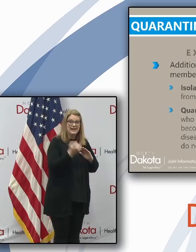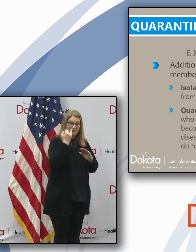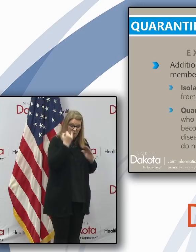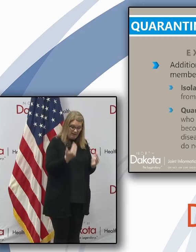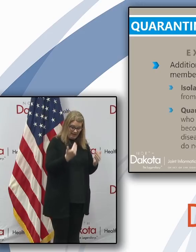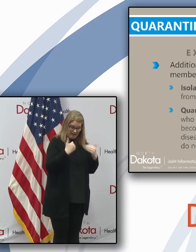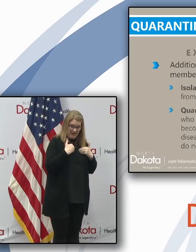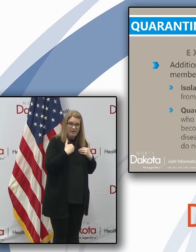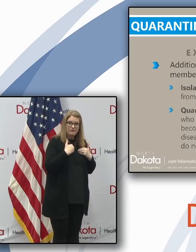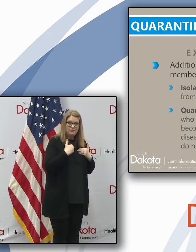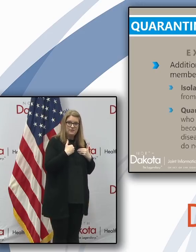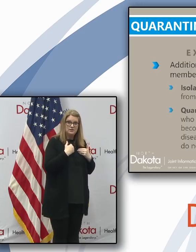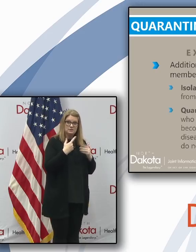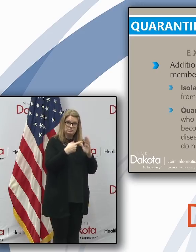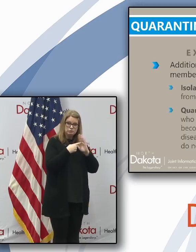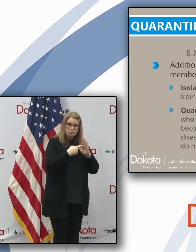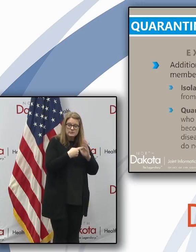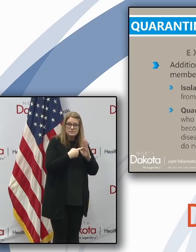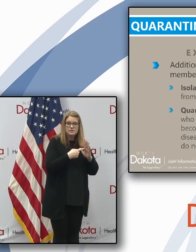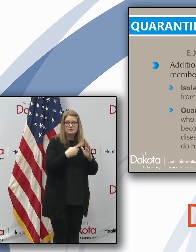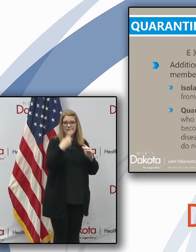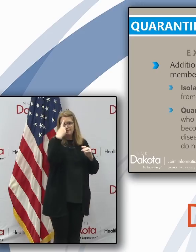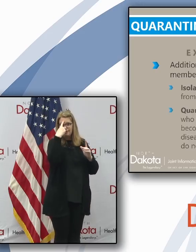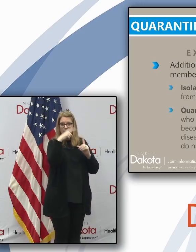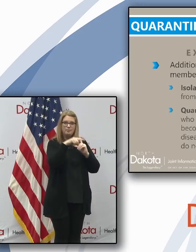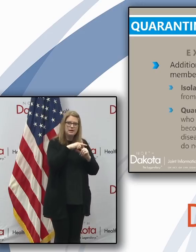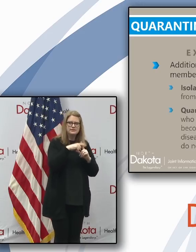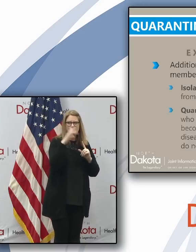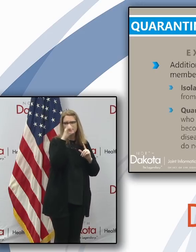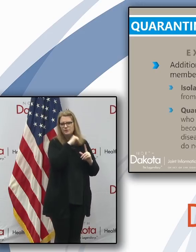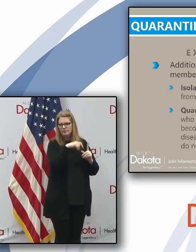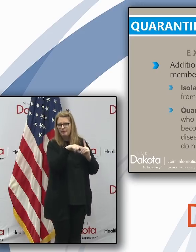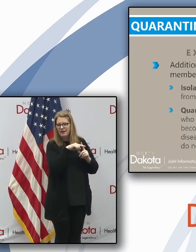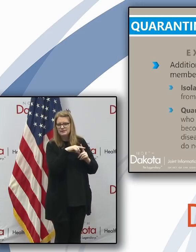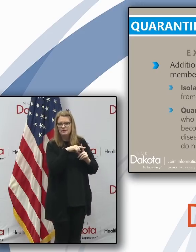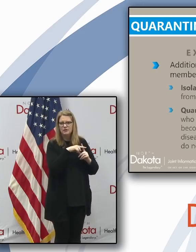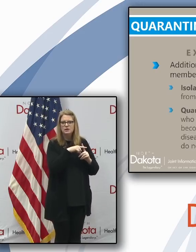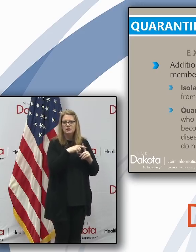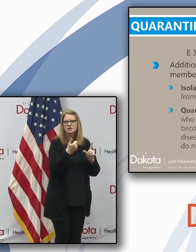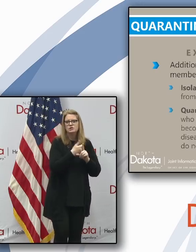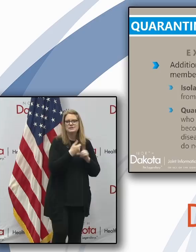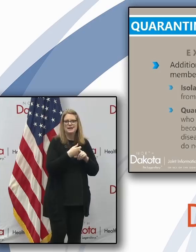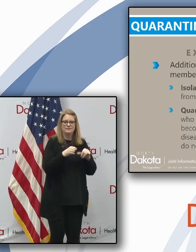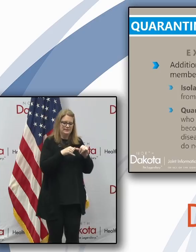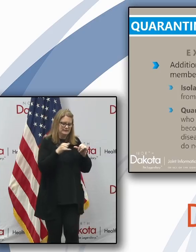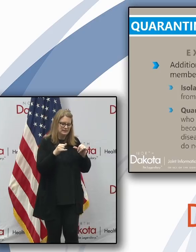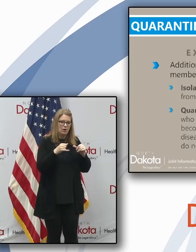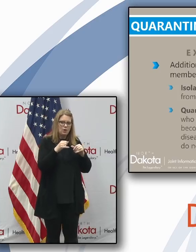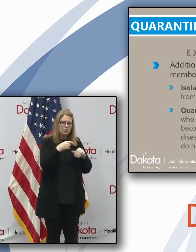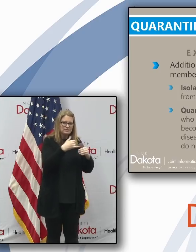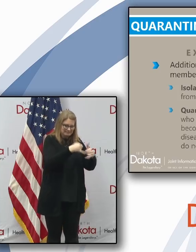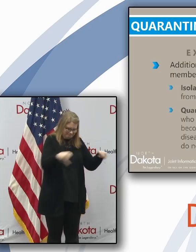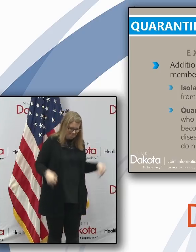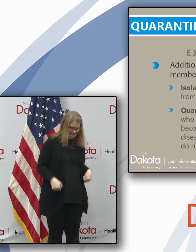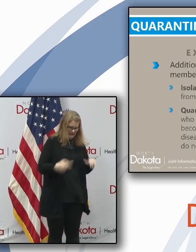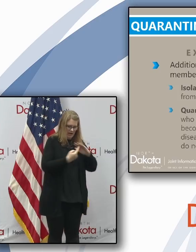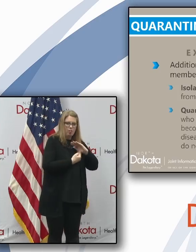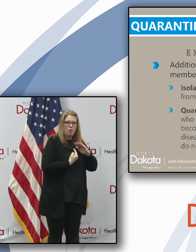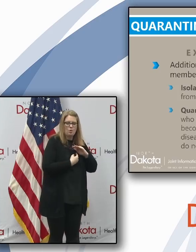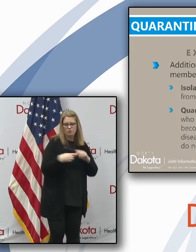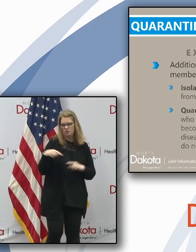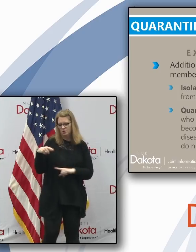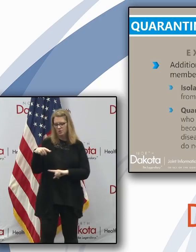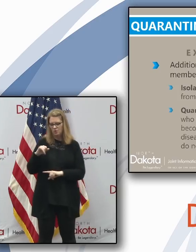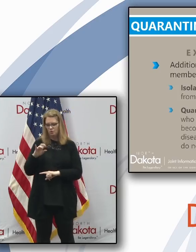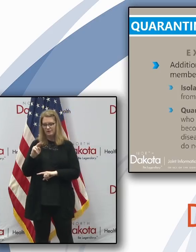it or, you know, we're showing symptoms, you think you're positive, you presume positive, you put yourself in isolation. Quarantine, that's when you're a person